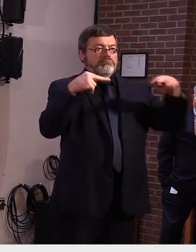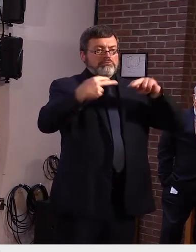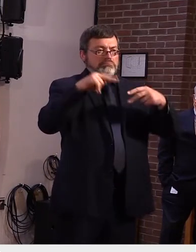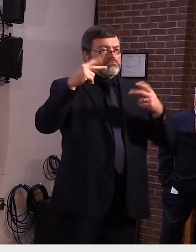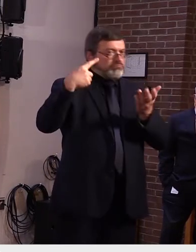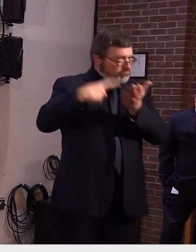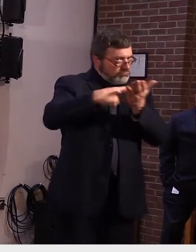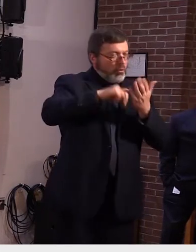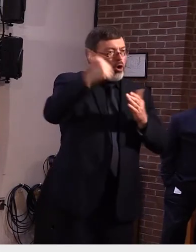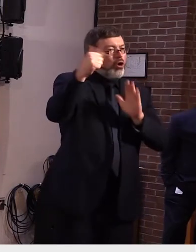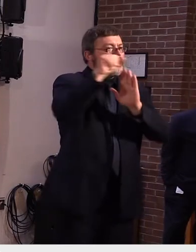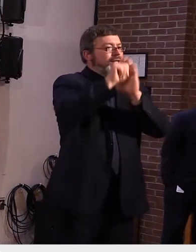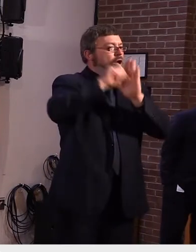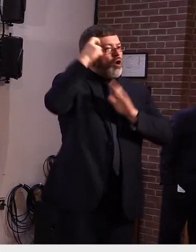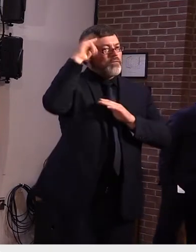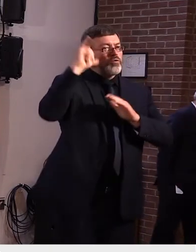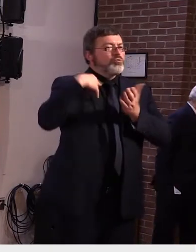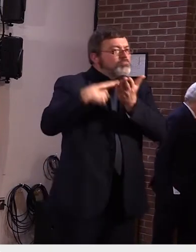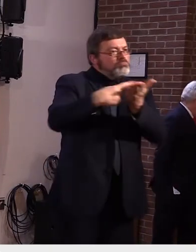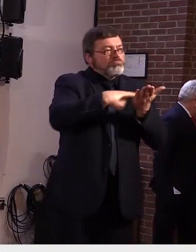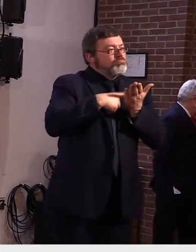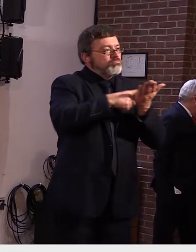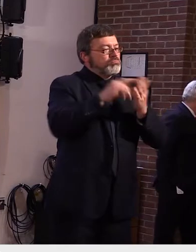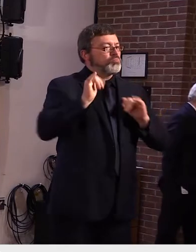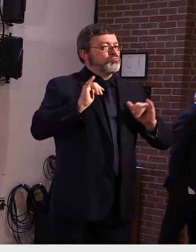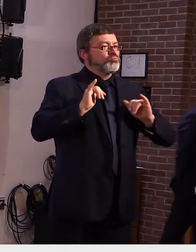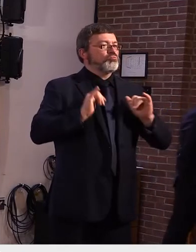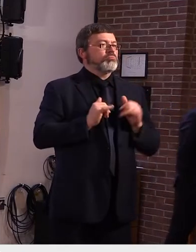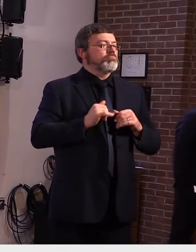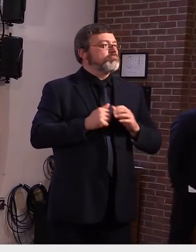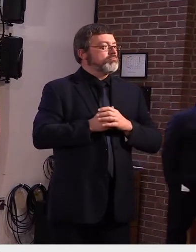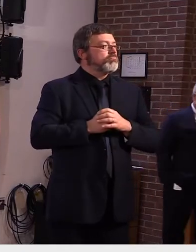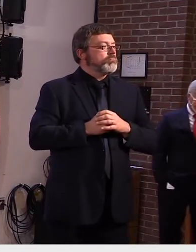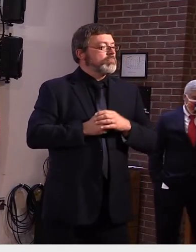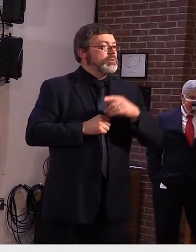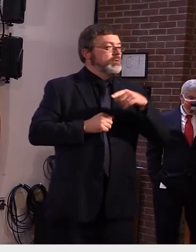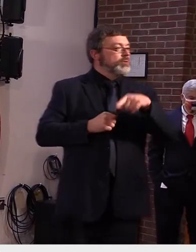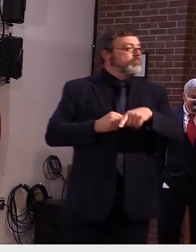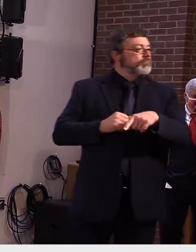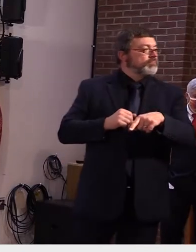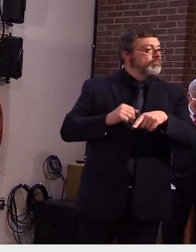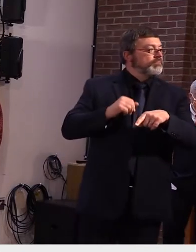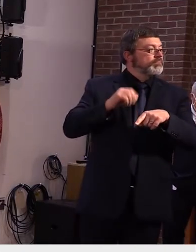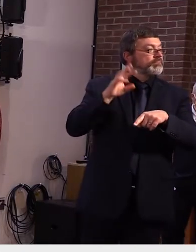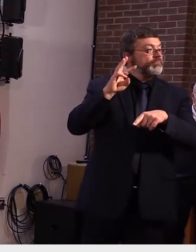okay thank you again avery powell wcax